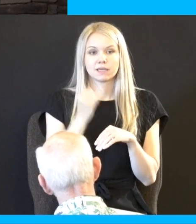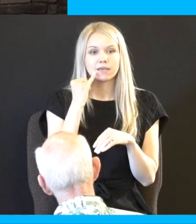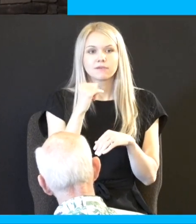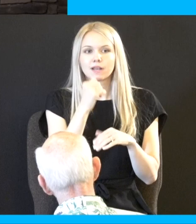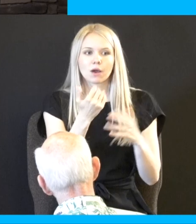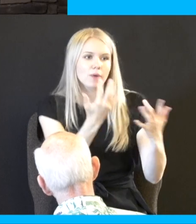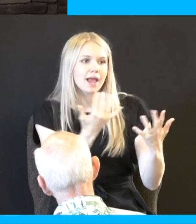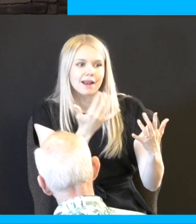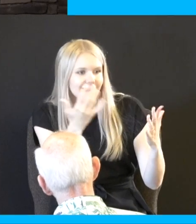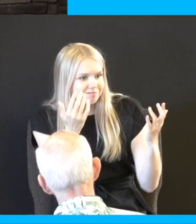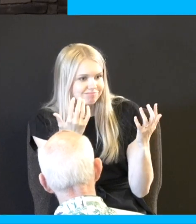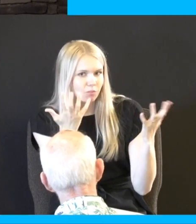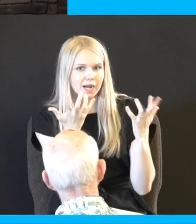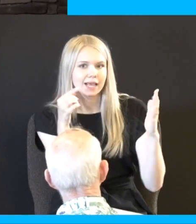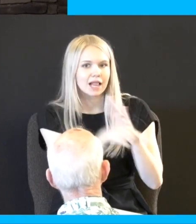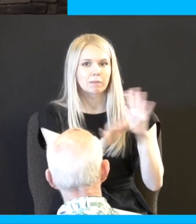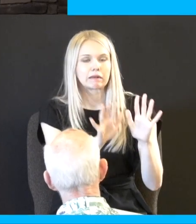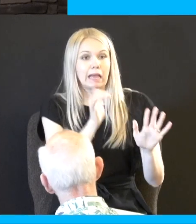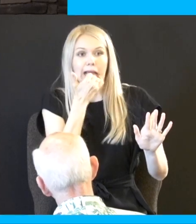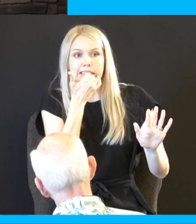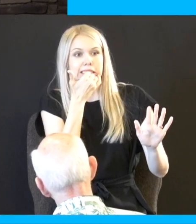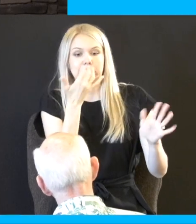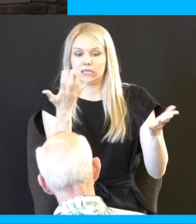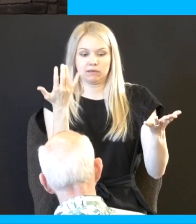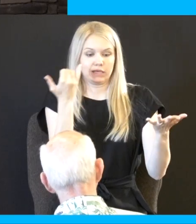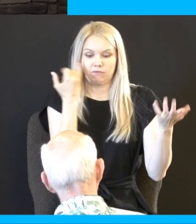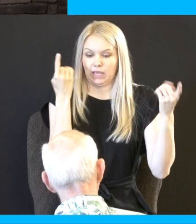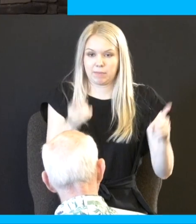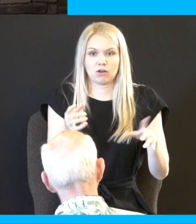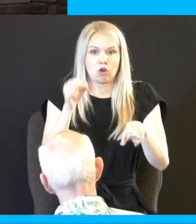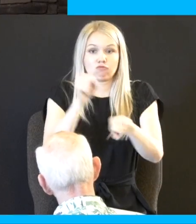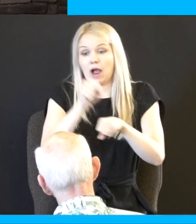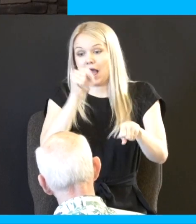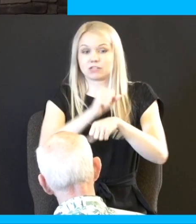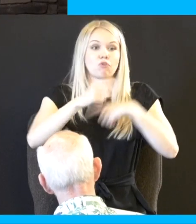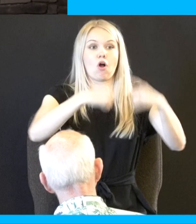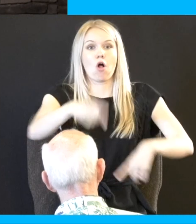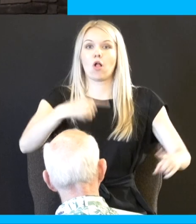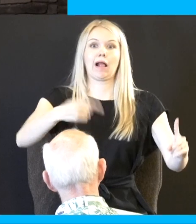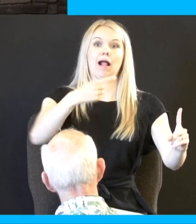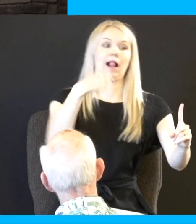but God deliver him into his hand you're rolling rocks off your hill or off a cliff and you caught your neighbor sorry Fred